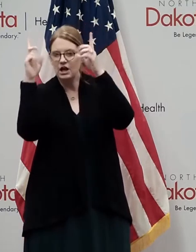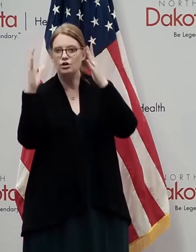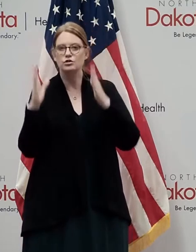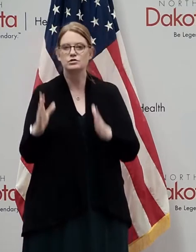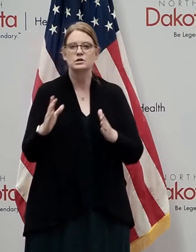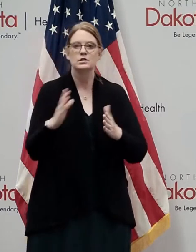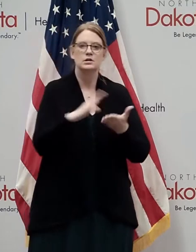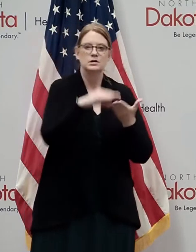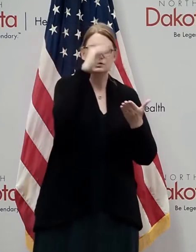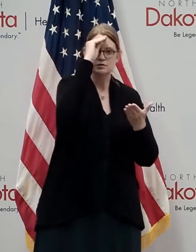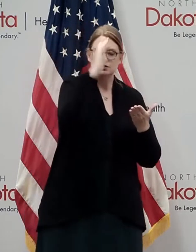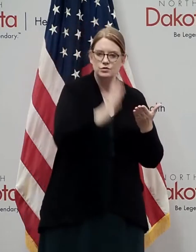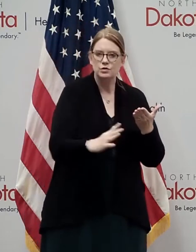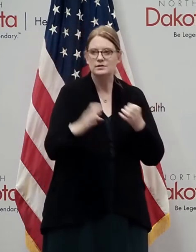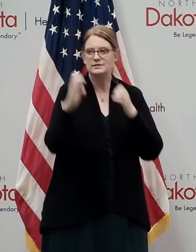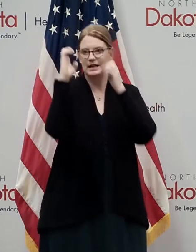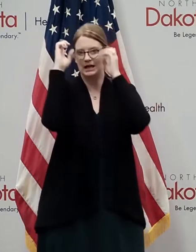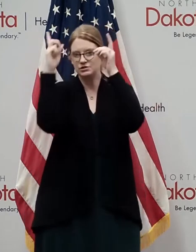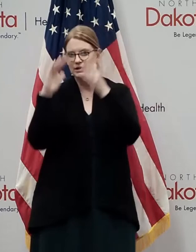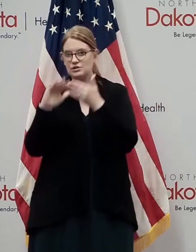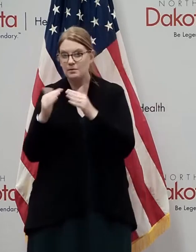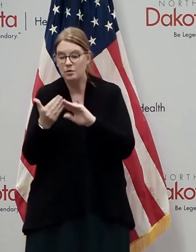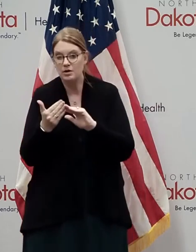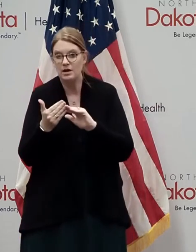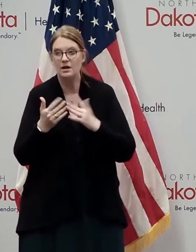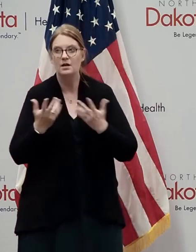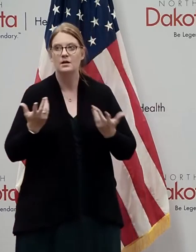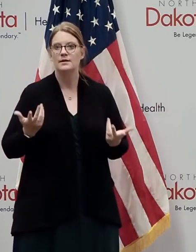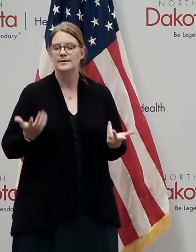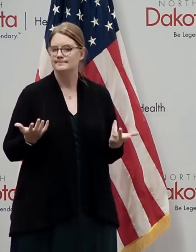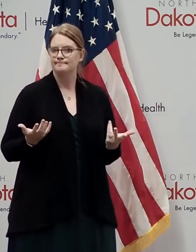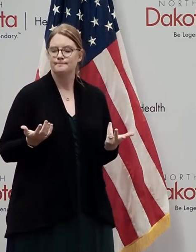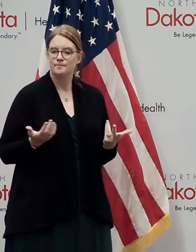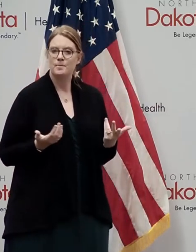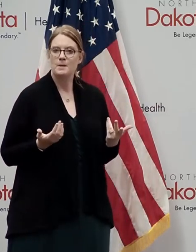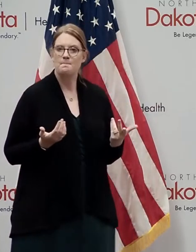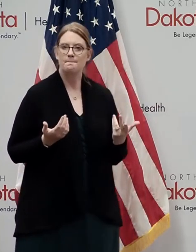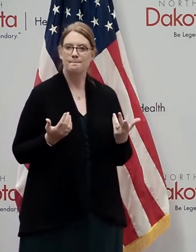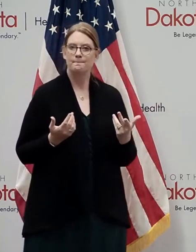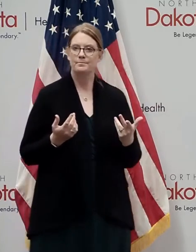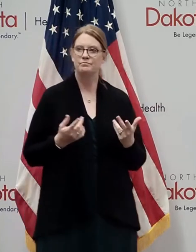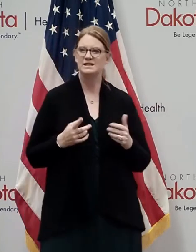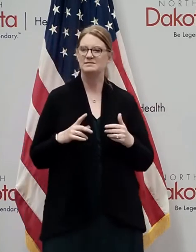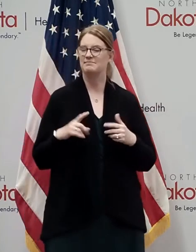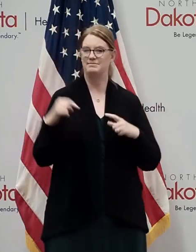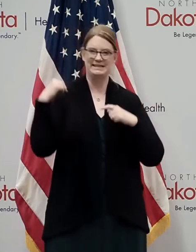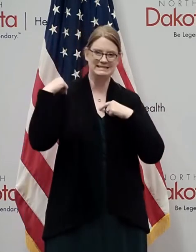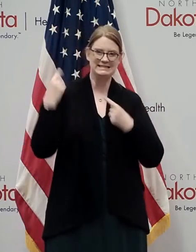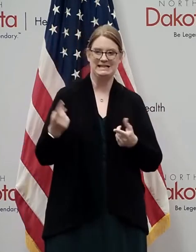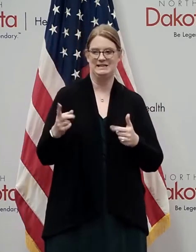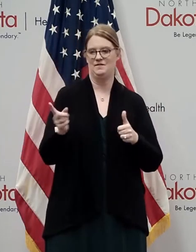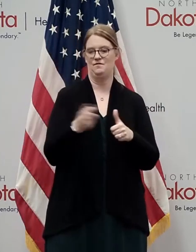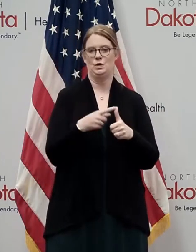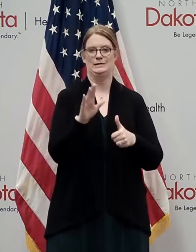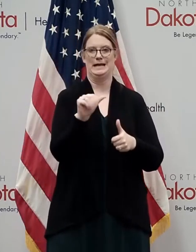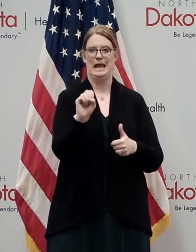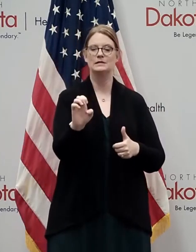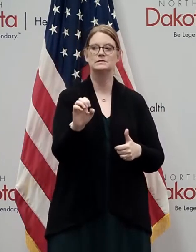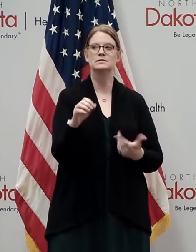education community. This has been since the very beginning, since the first case, we've been working